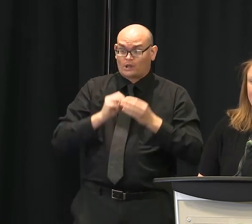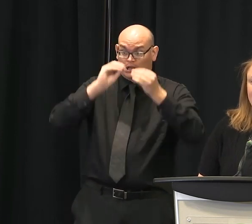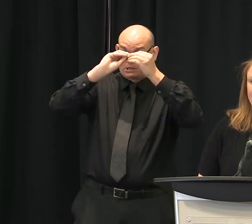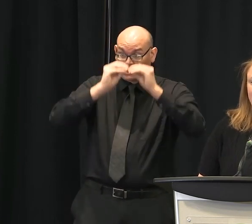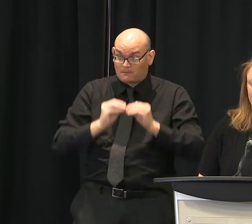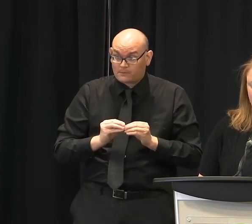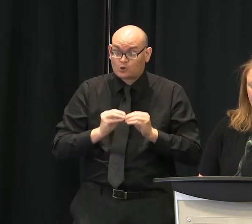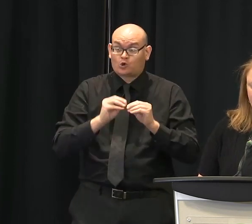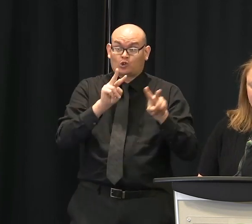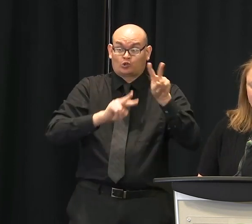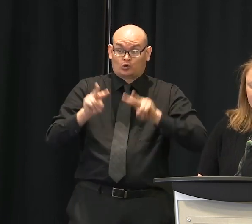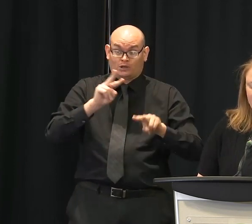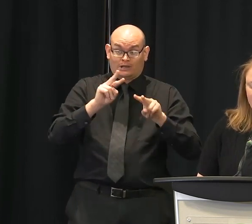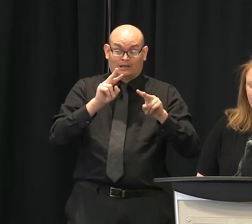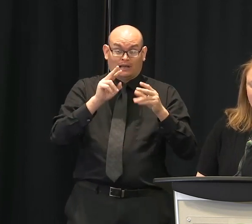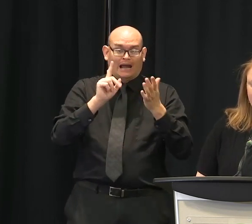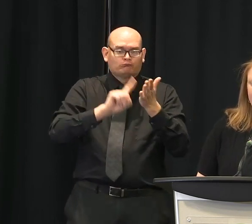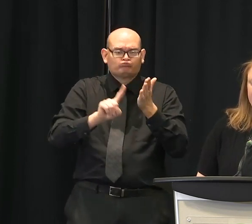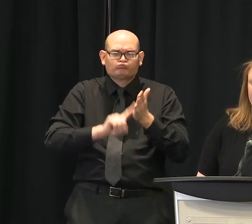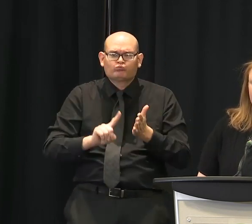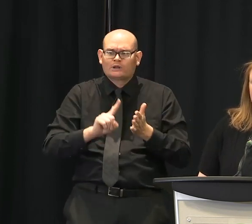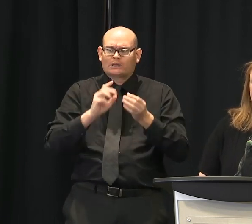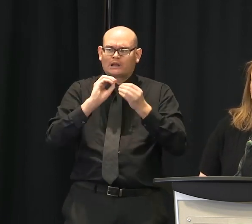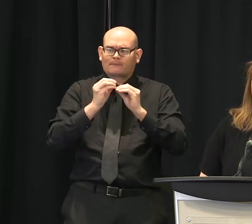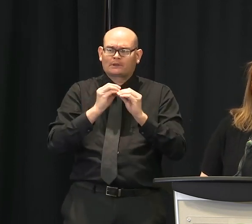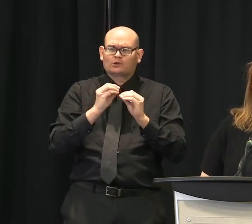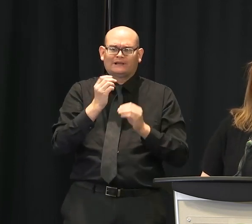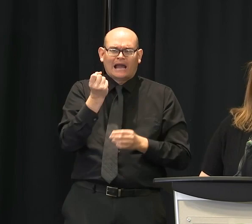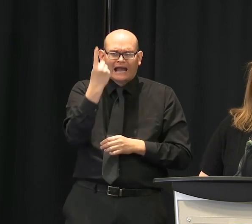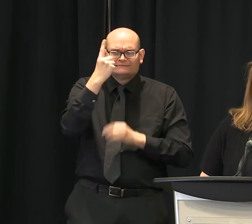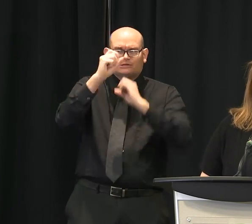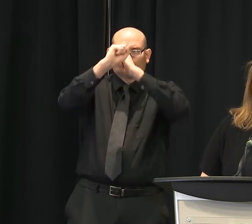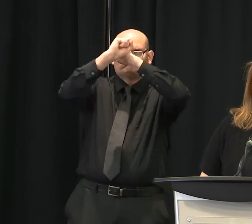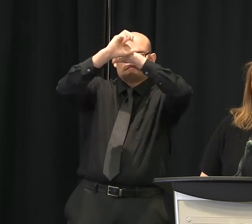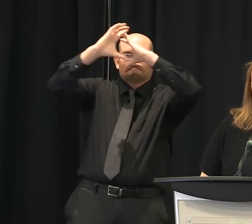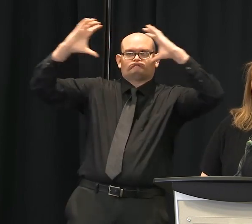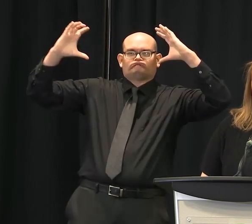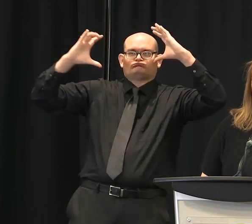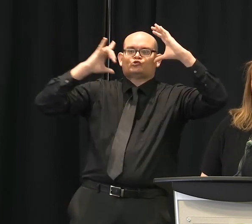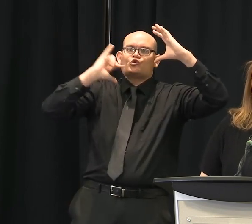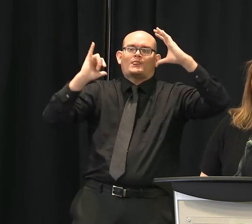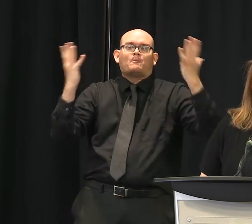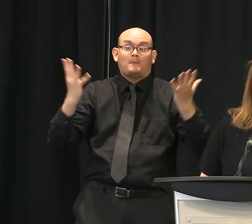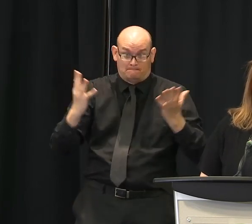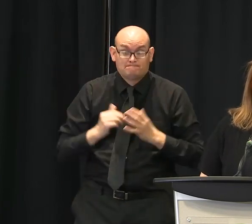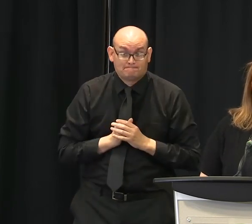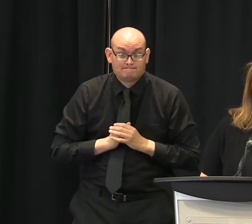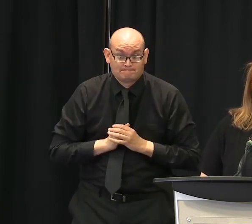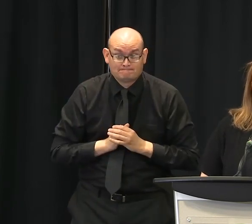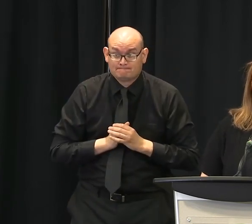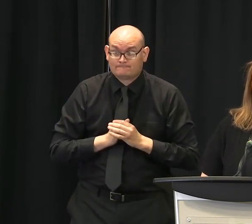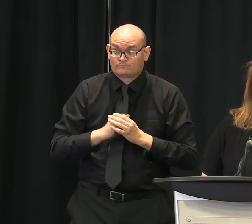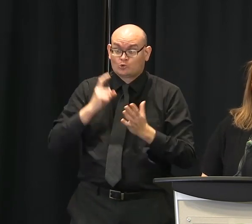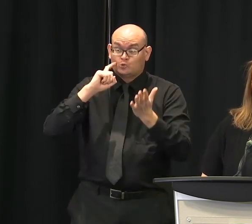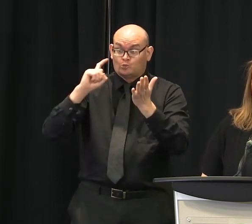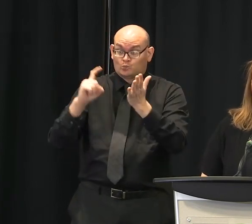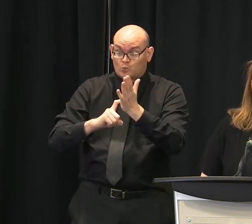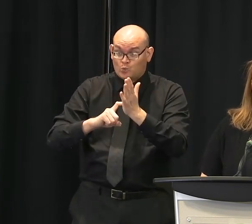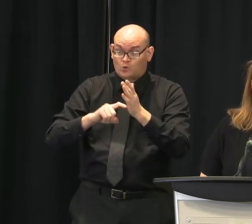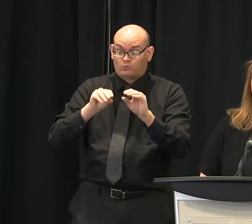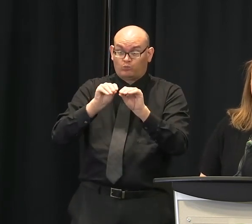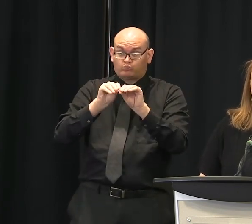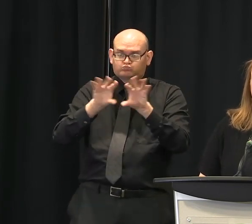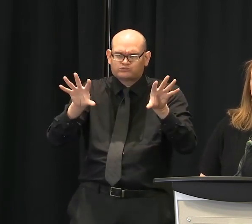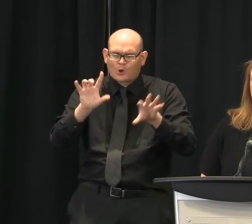-19 in South Carolina. Testing helps us to quickly identify those hot spots, catch outbreaks before they spread,